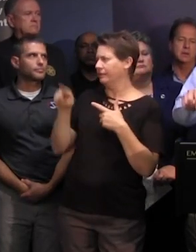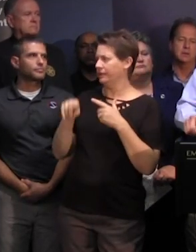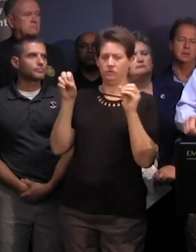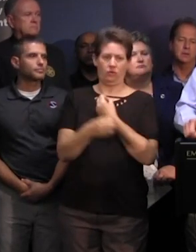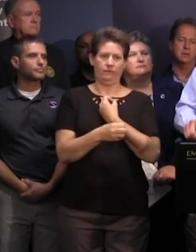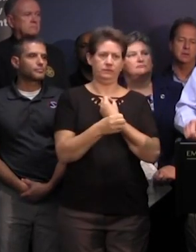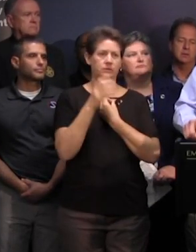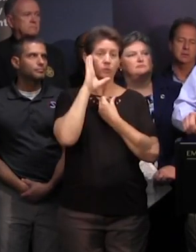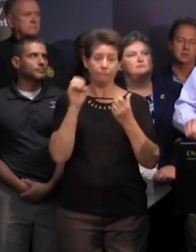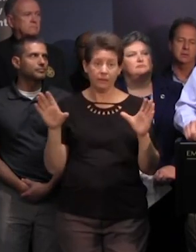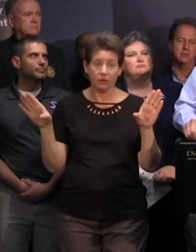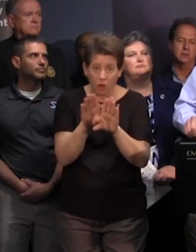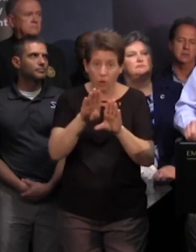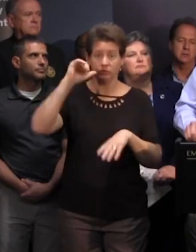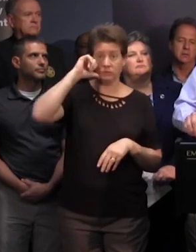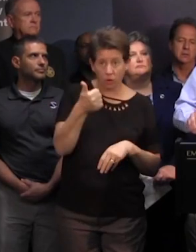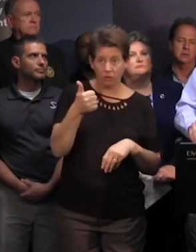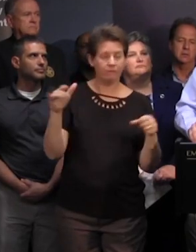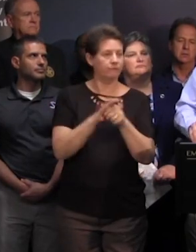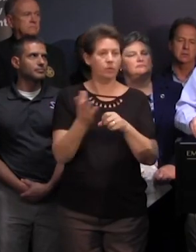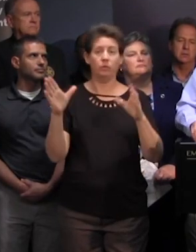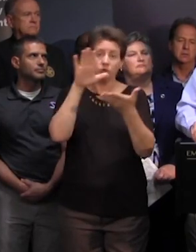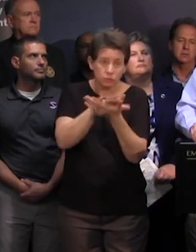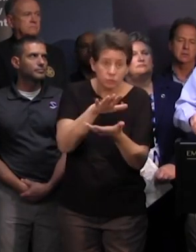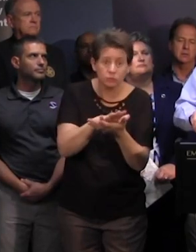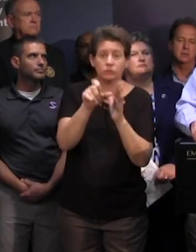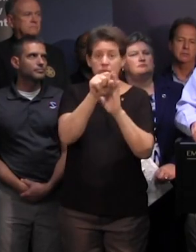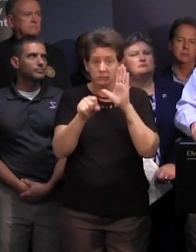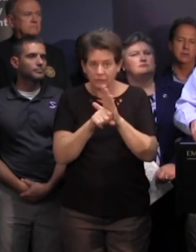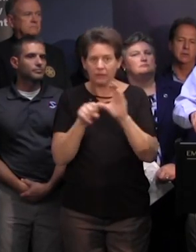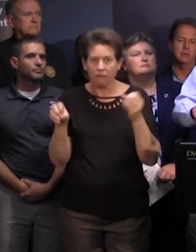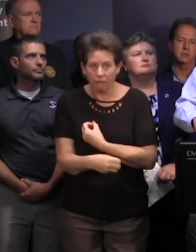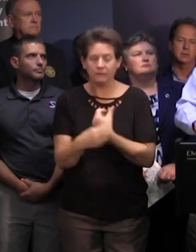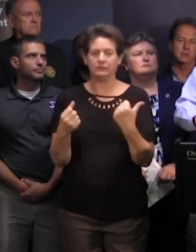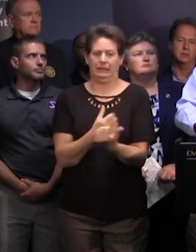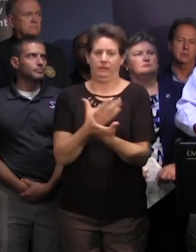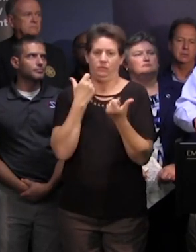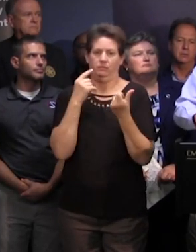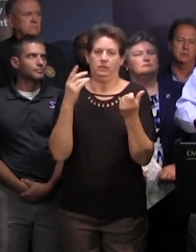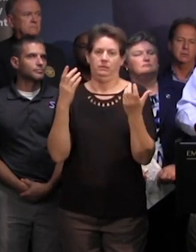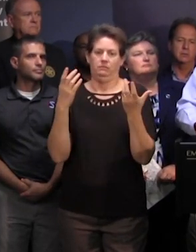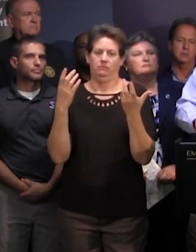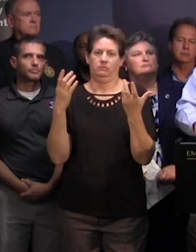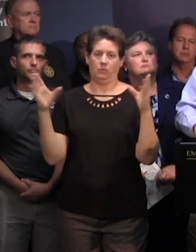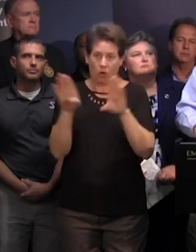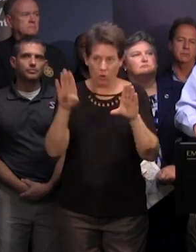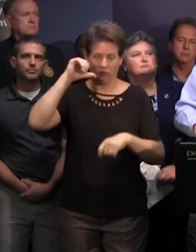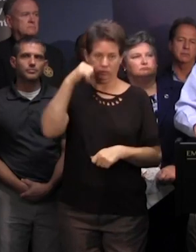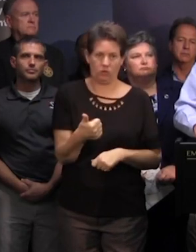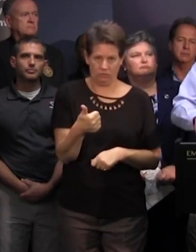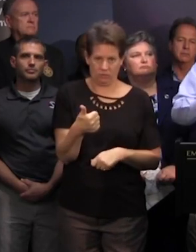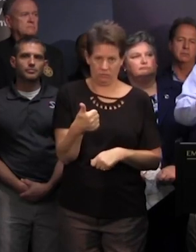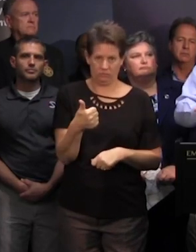will not be open tomorrow at all the schools the state offices in the schools will not be open at all tomorrow